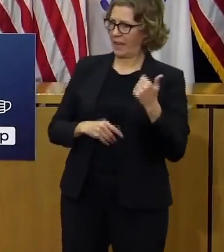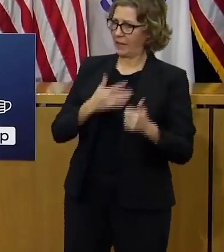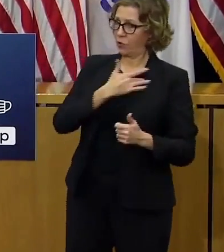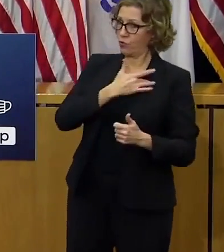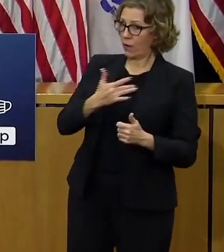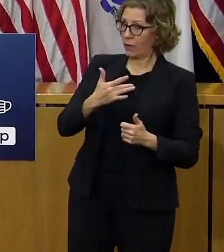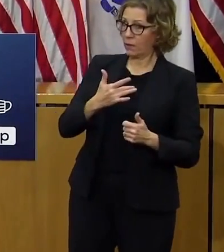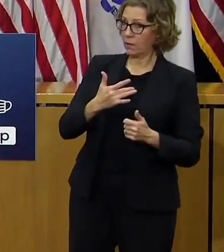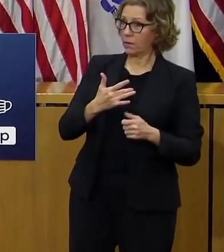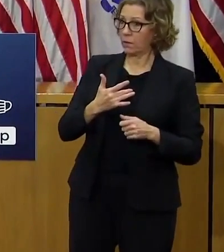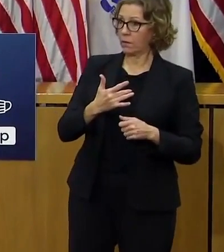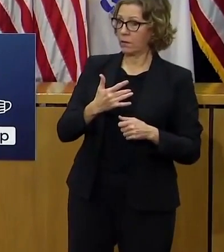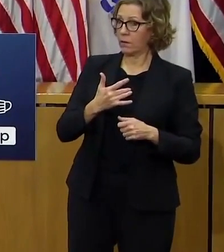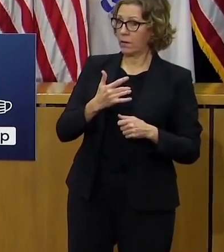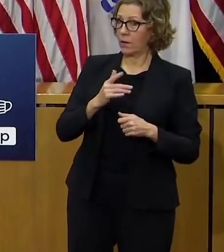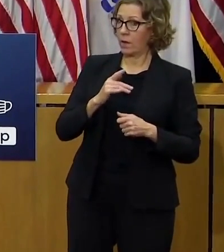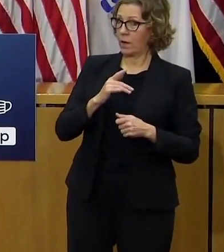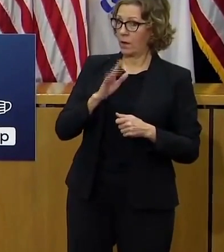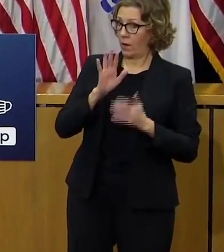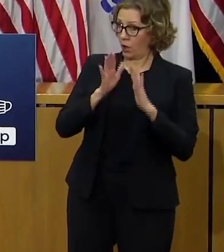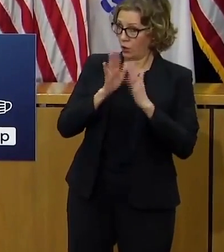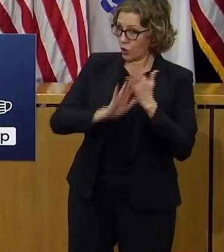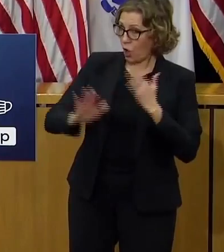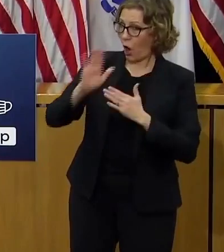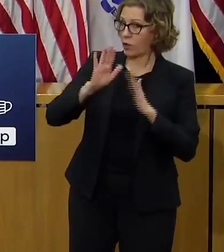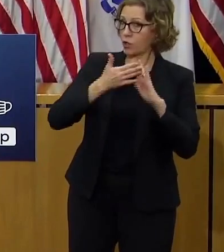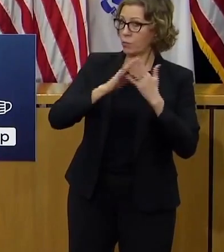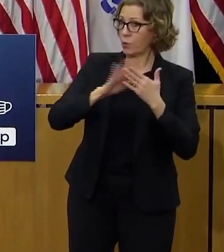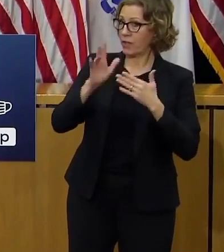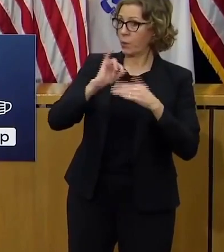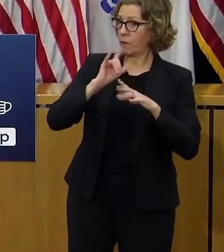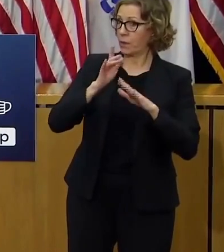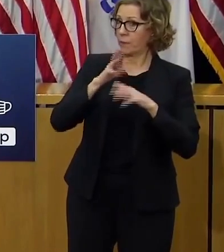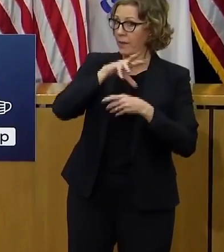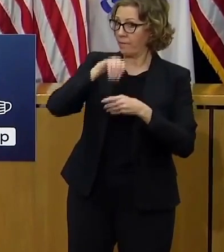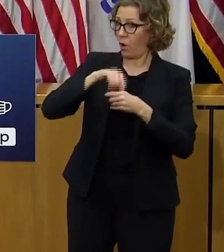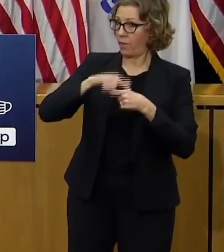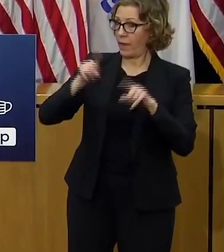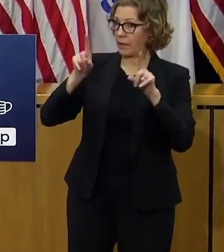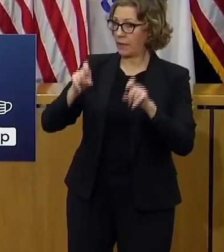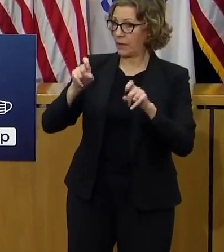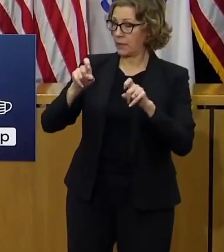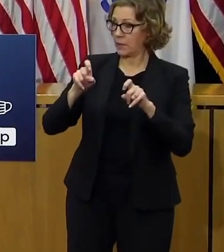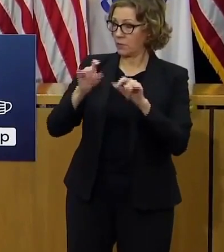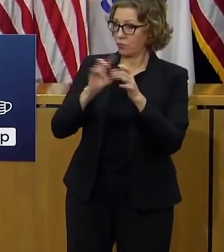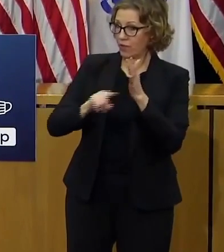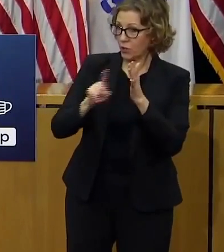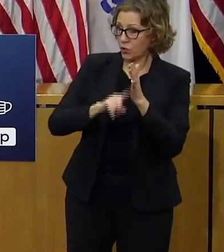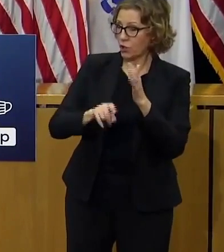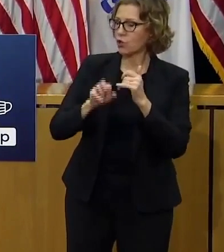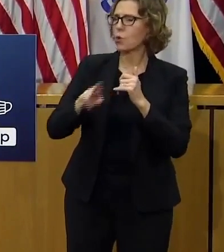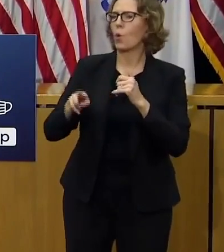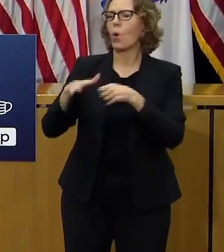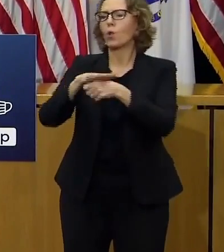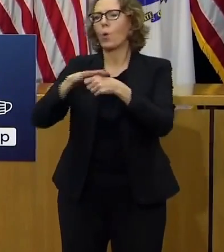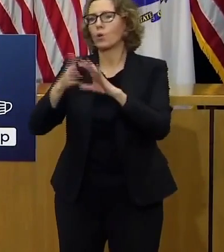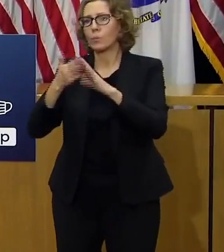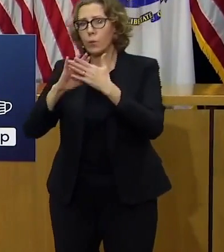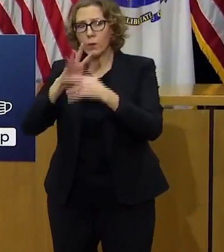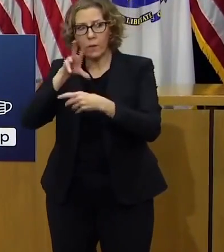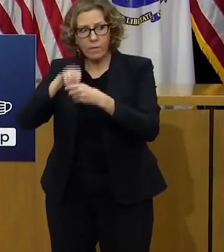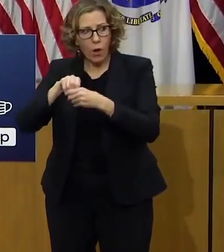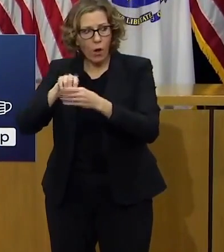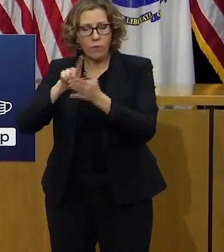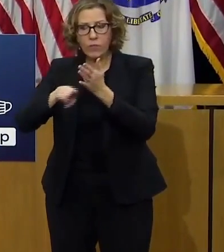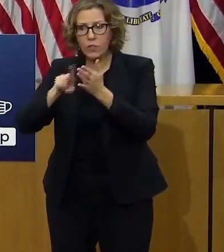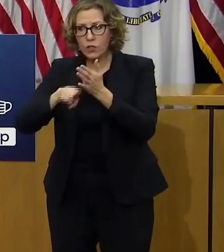toward it more likely being a college community that would be test uh the test subjects essentially or a local community that has yeah